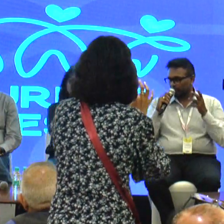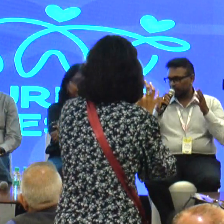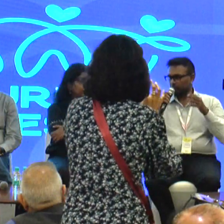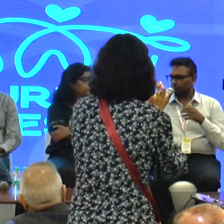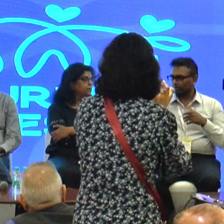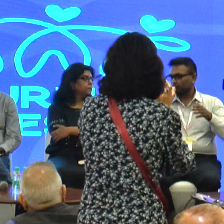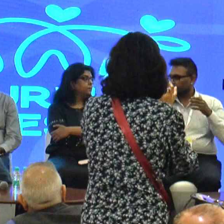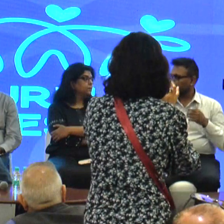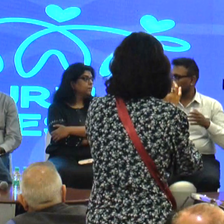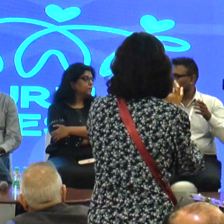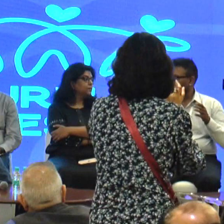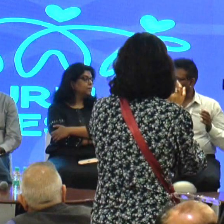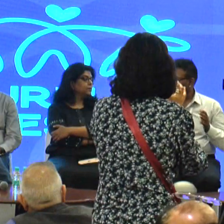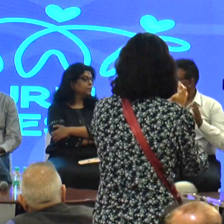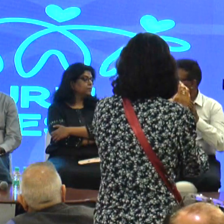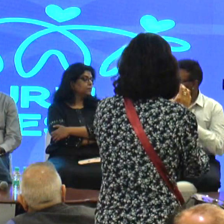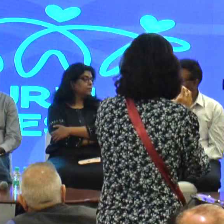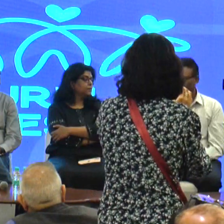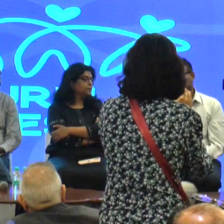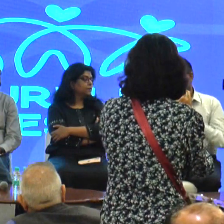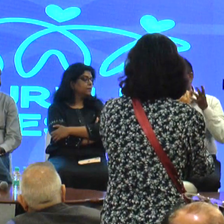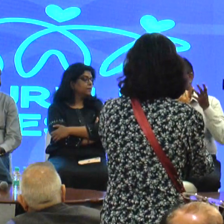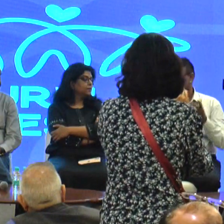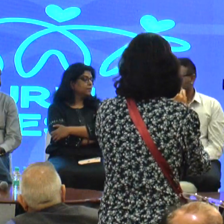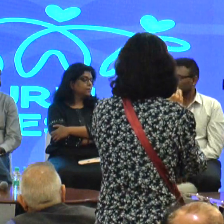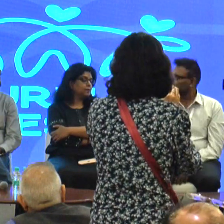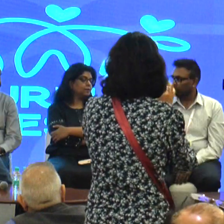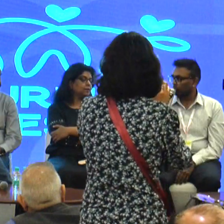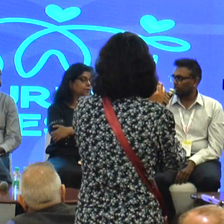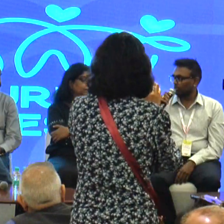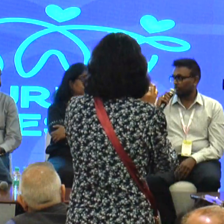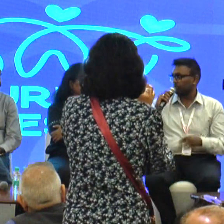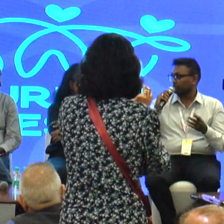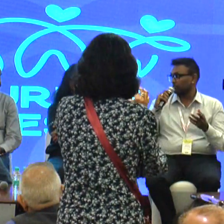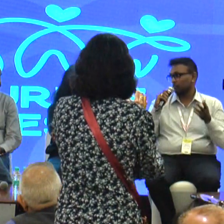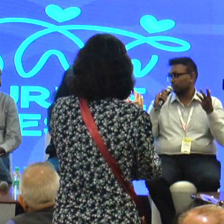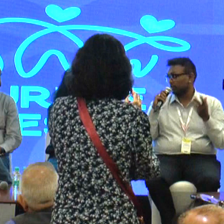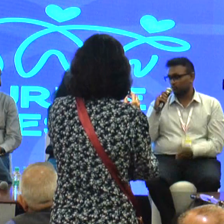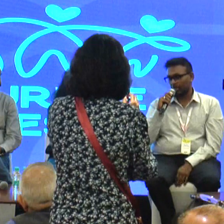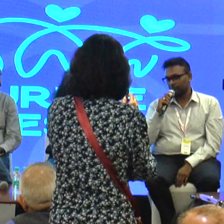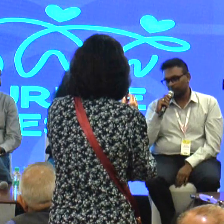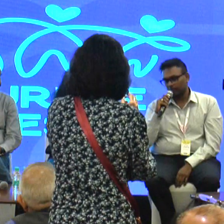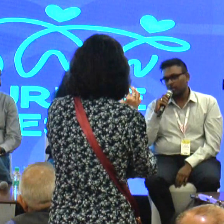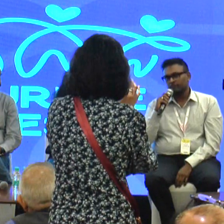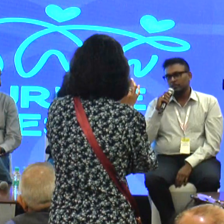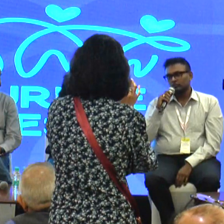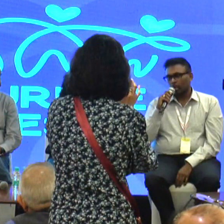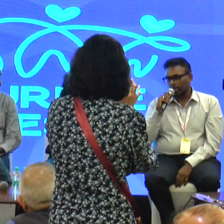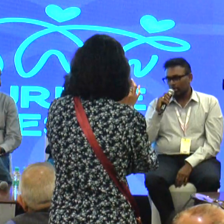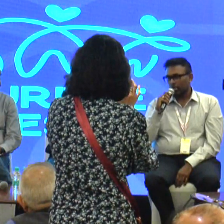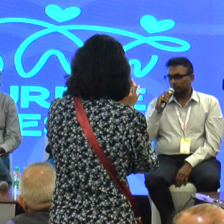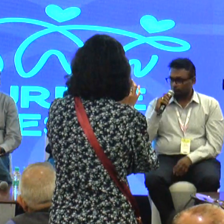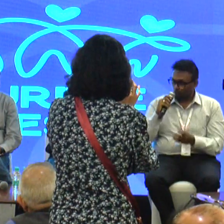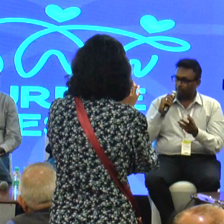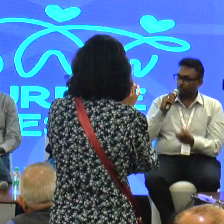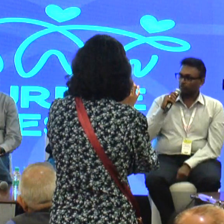uh, I sometimes just dance a little bit and move around. while I'm, uh, working, if I'm listening to music, may as well have some fun. So,